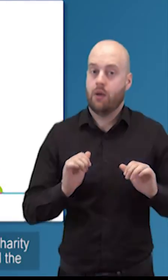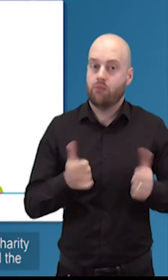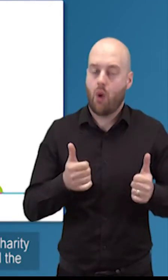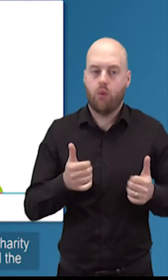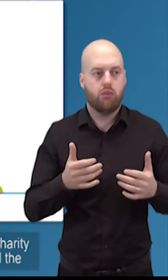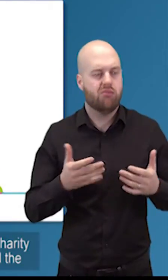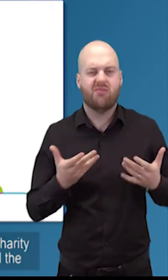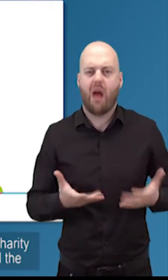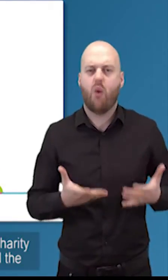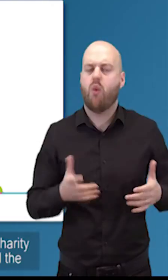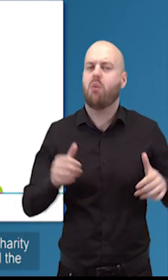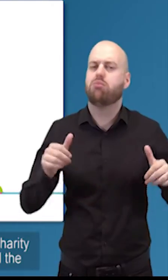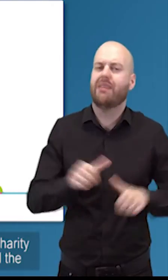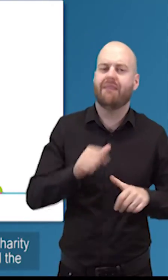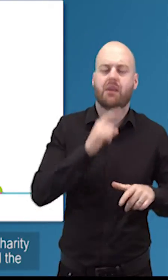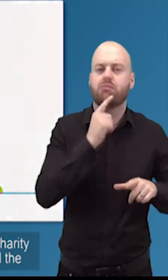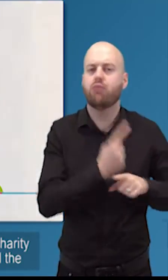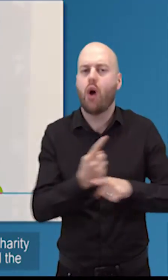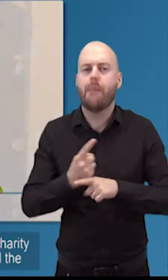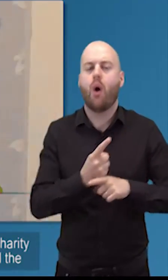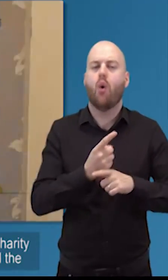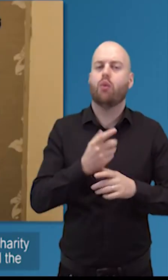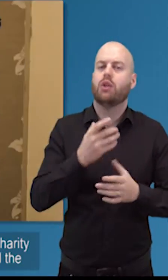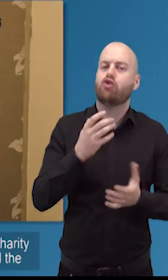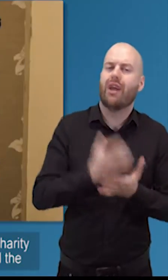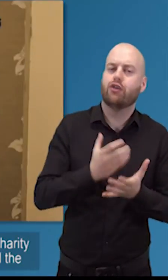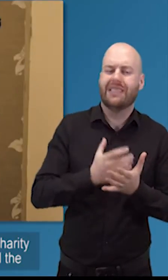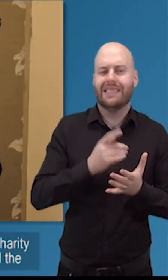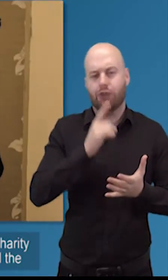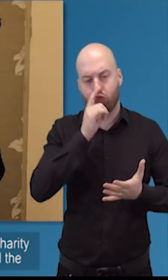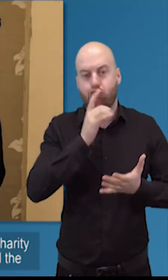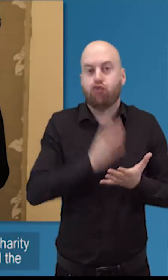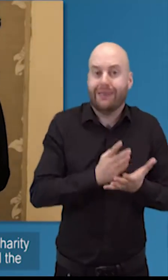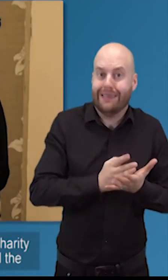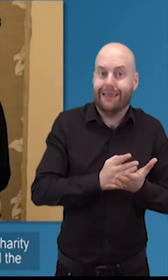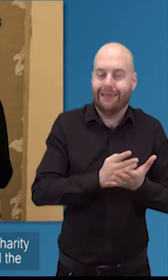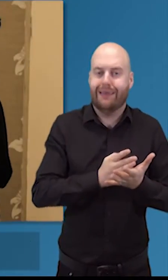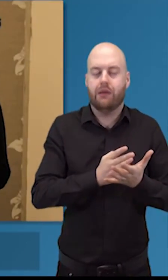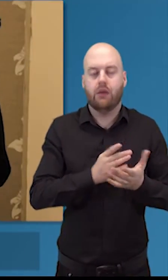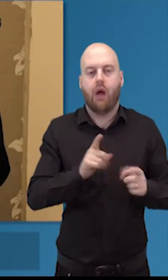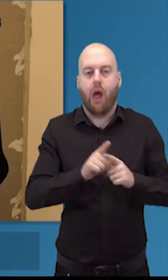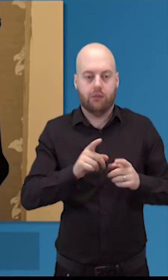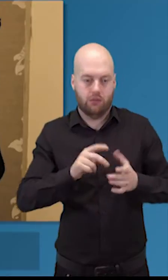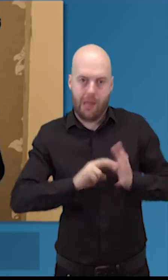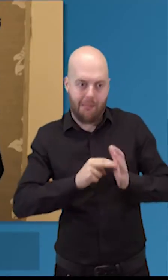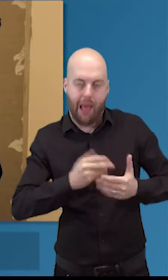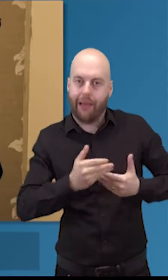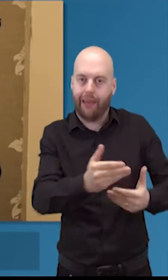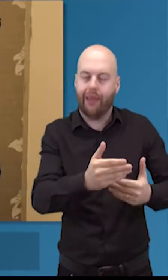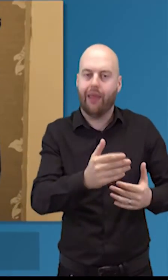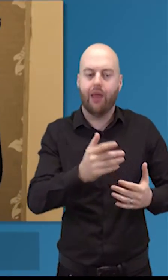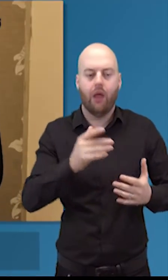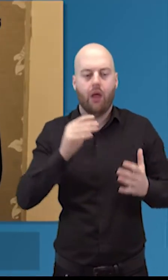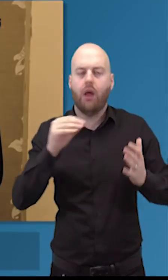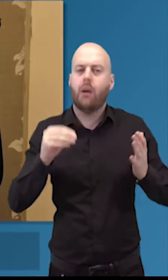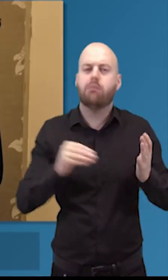um we're just going to do a little bit of chatting about a charity trustee recruitment and succession planning and the reason why this is in the